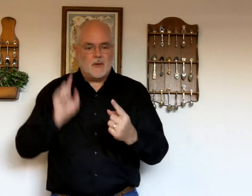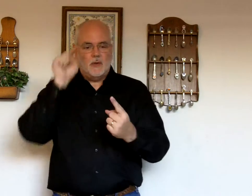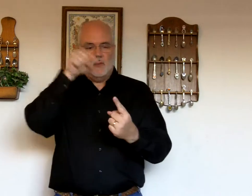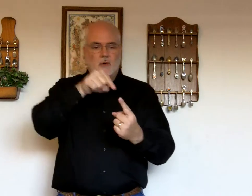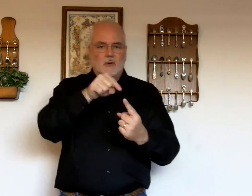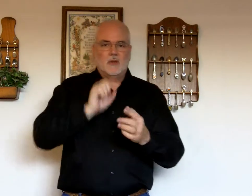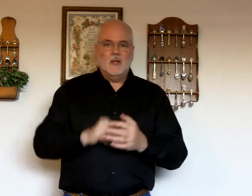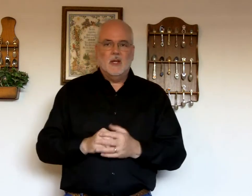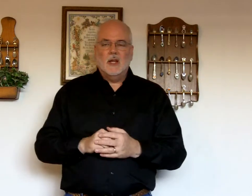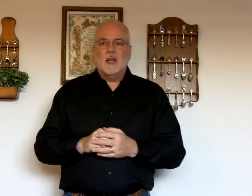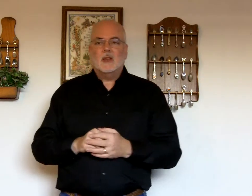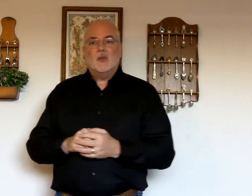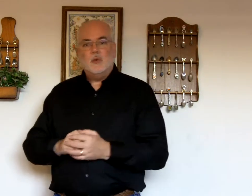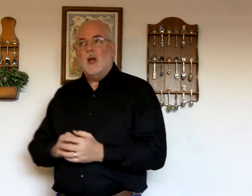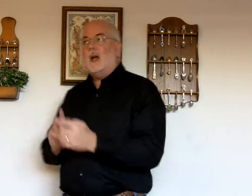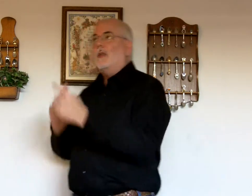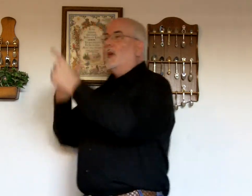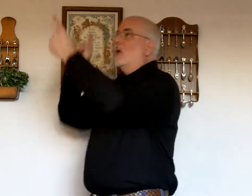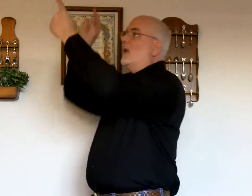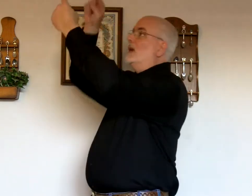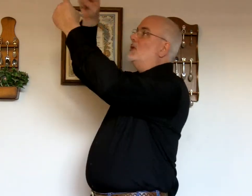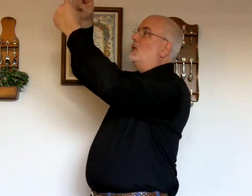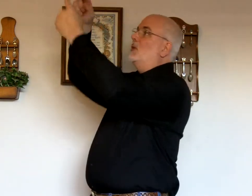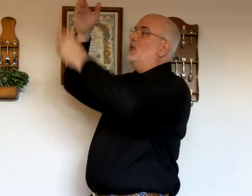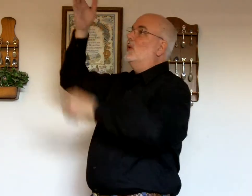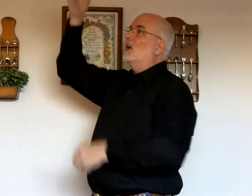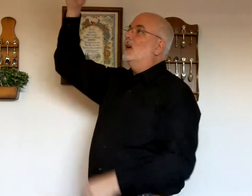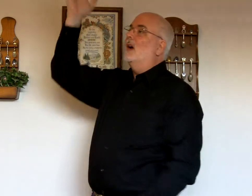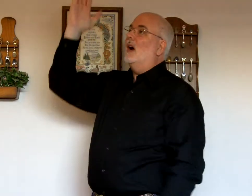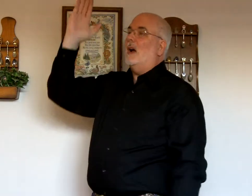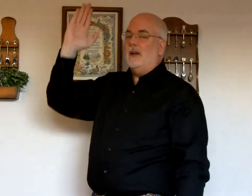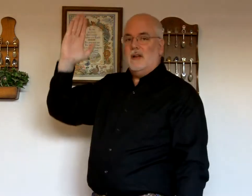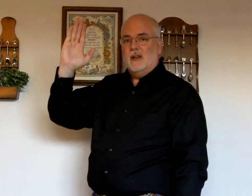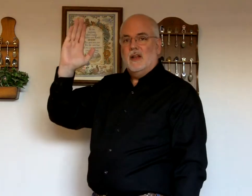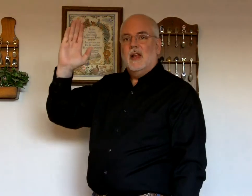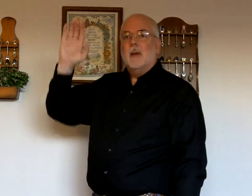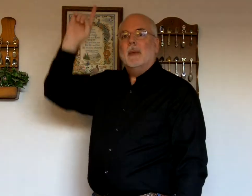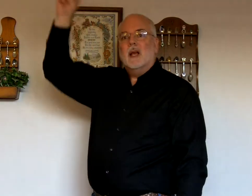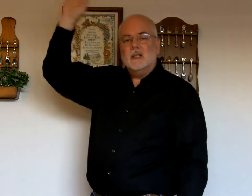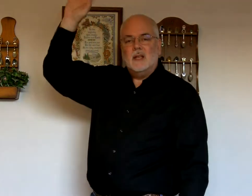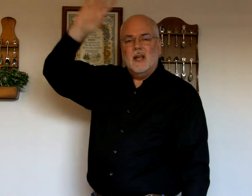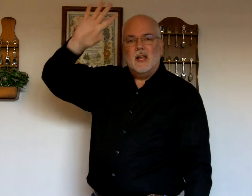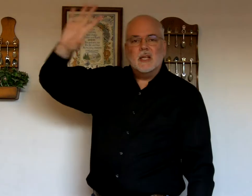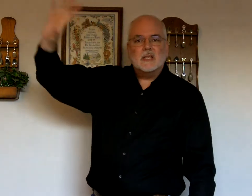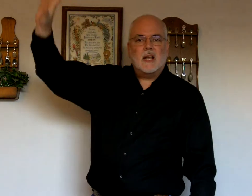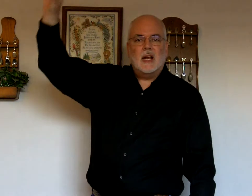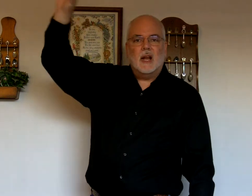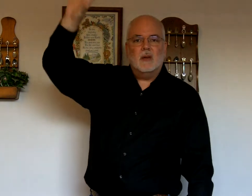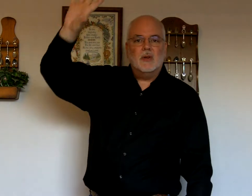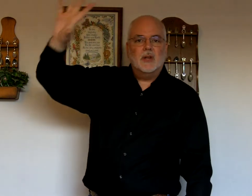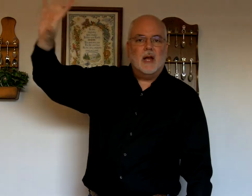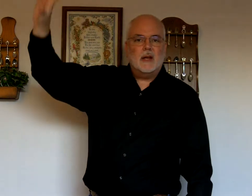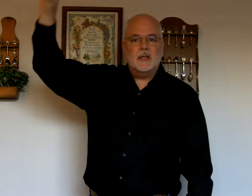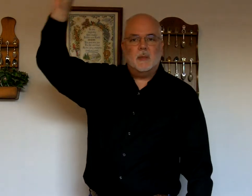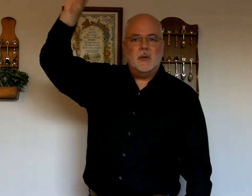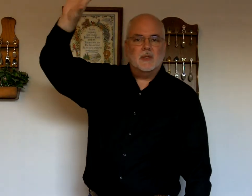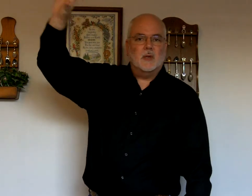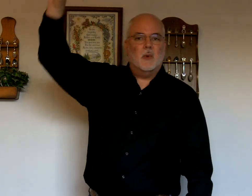two to God though it's to God because in sign language God is up here somewhere